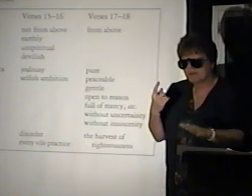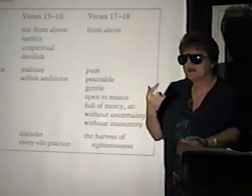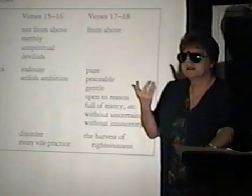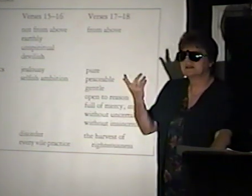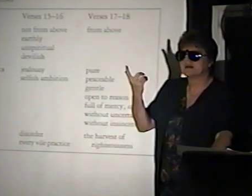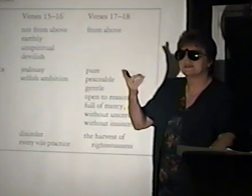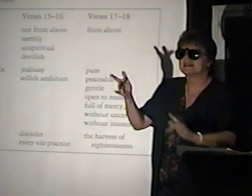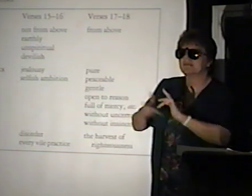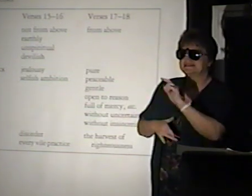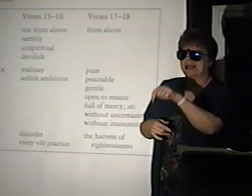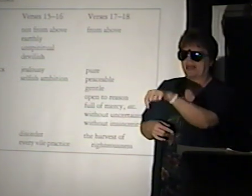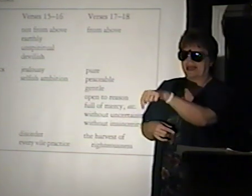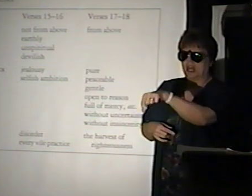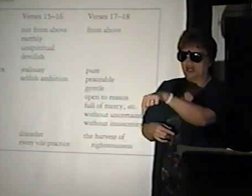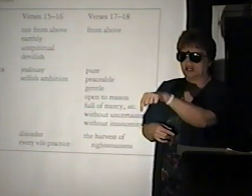Something, something's missing, man.